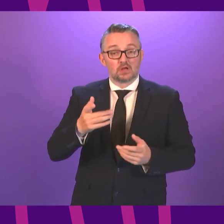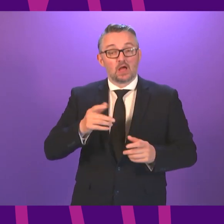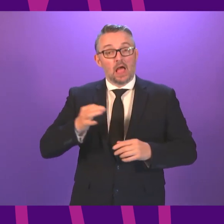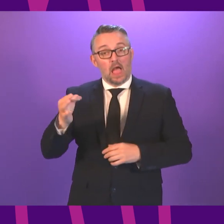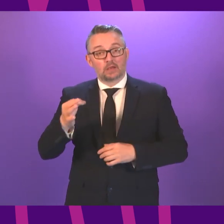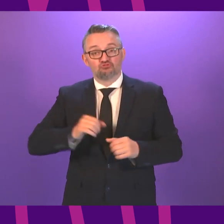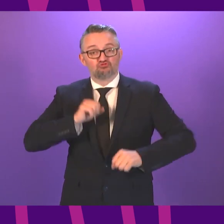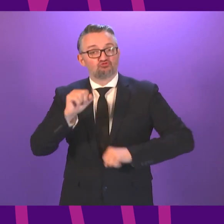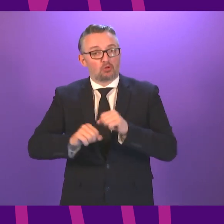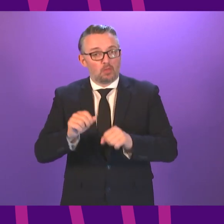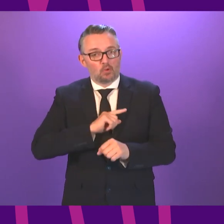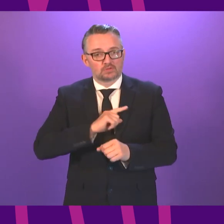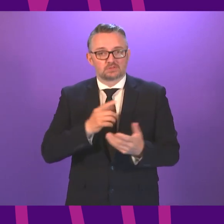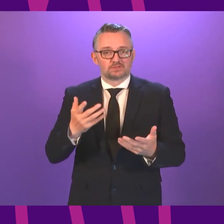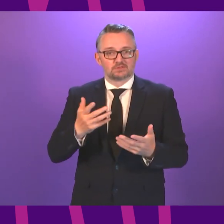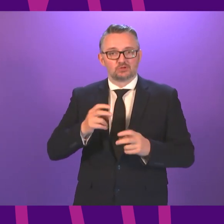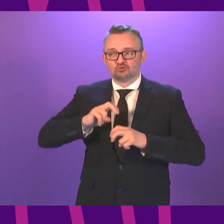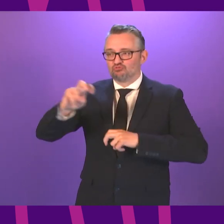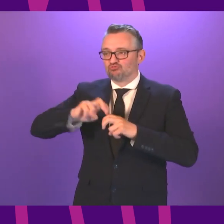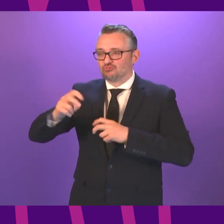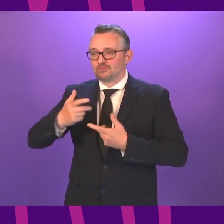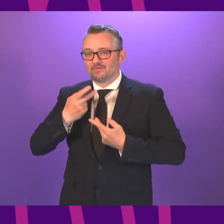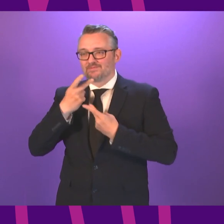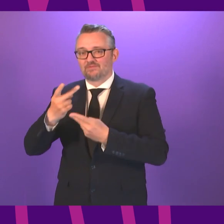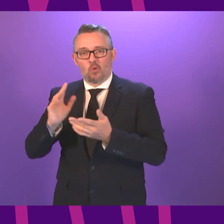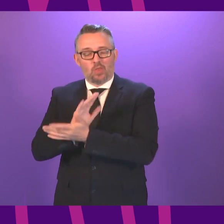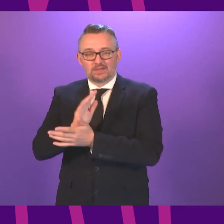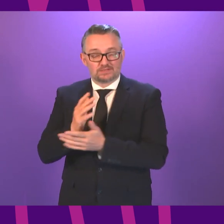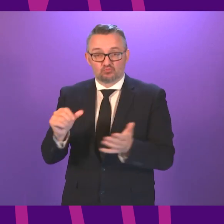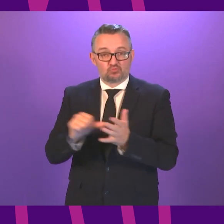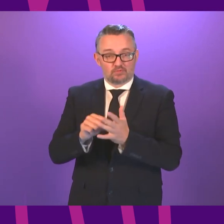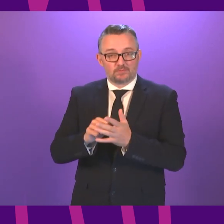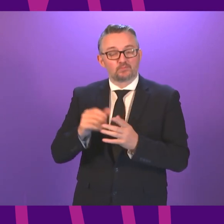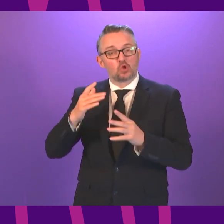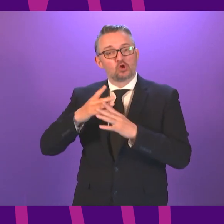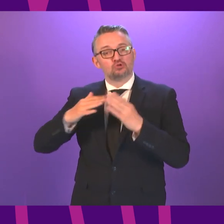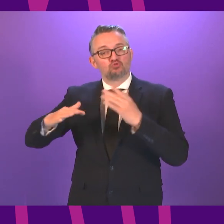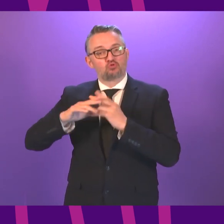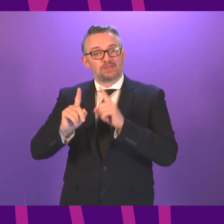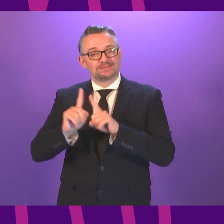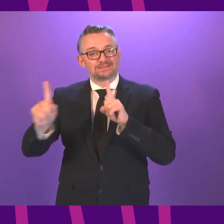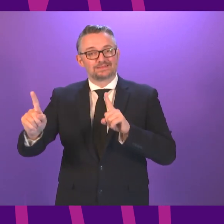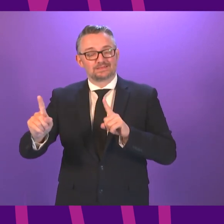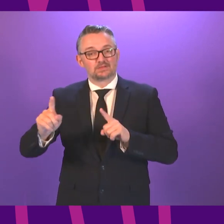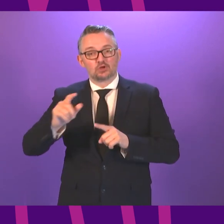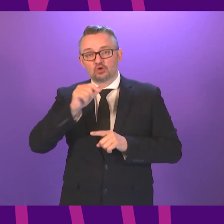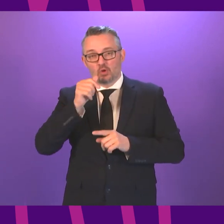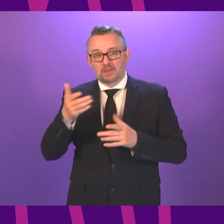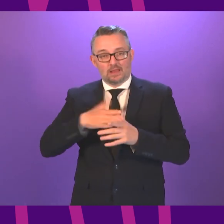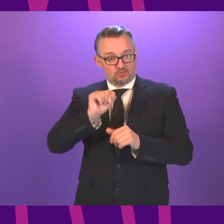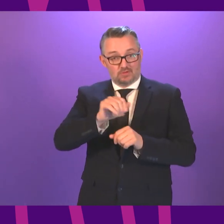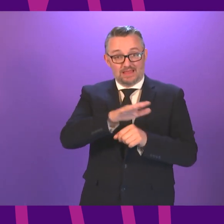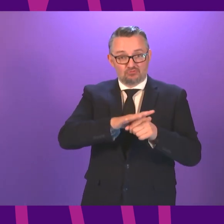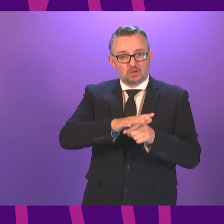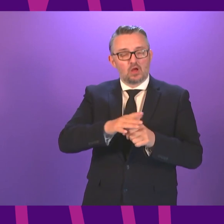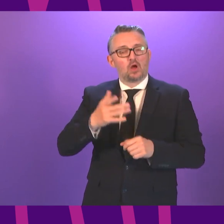lifeblood of island economies cannot visit impacting on island recovery social distancing restrictions do not apply to those flying to our islands so when